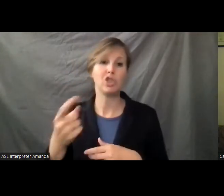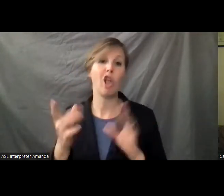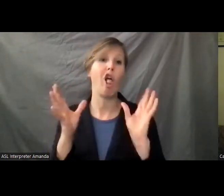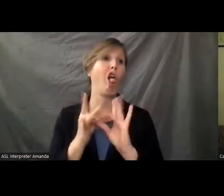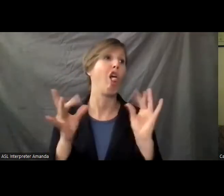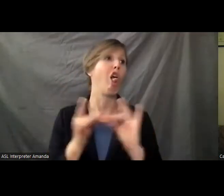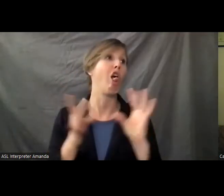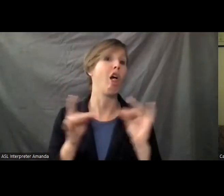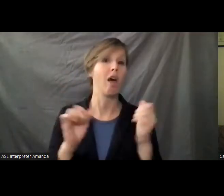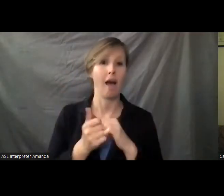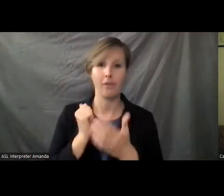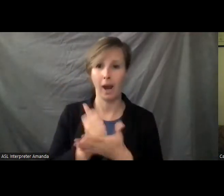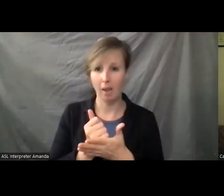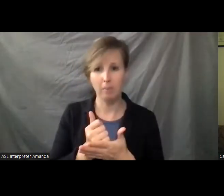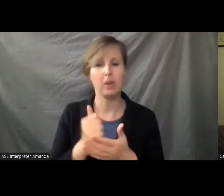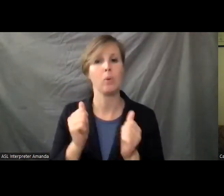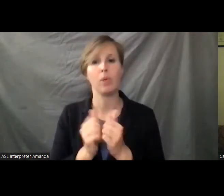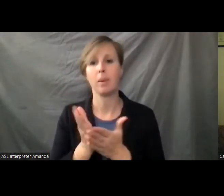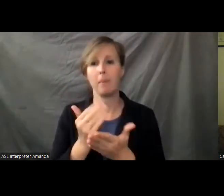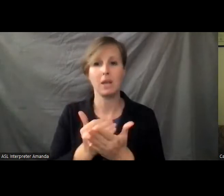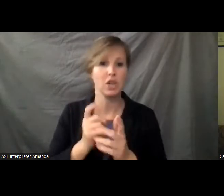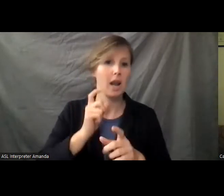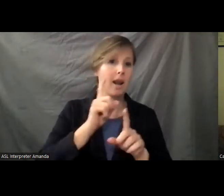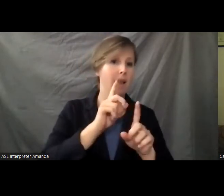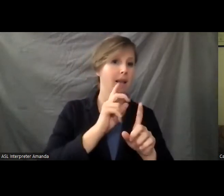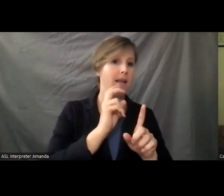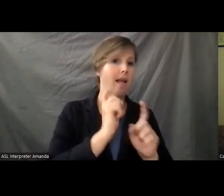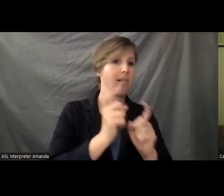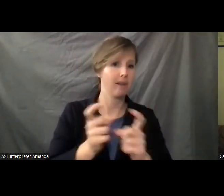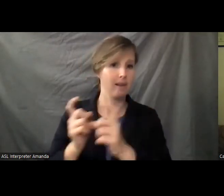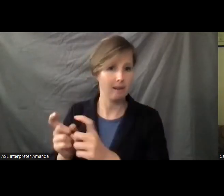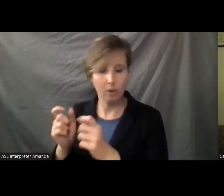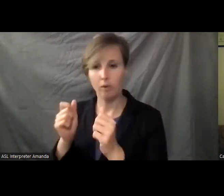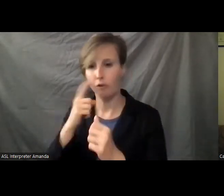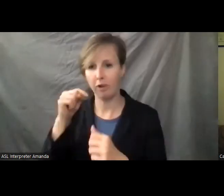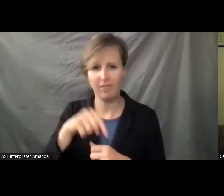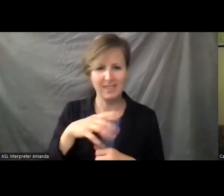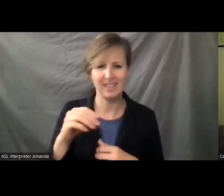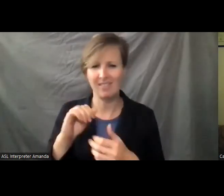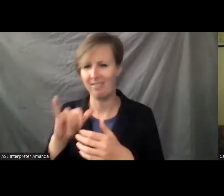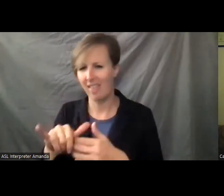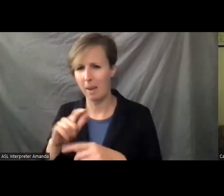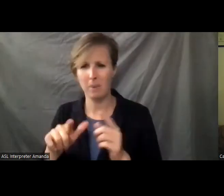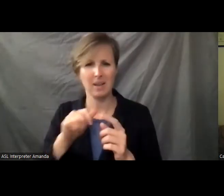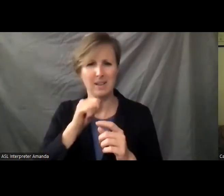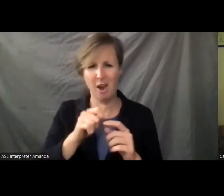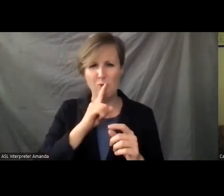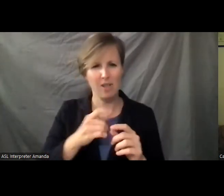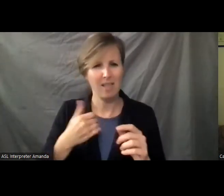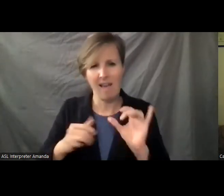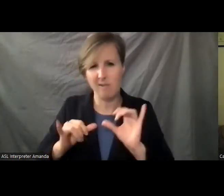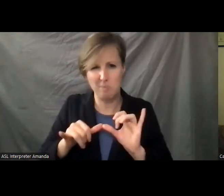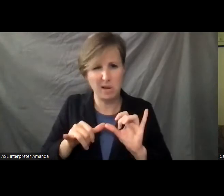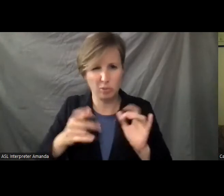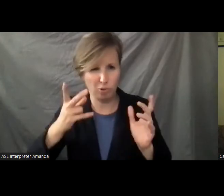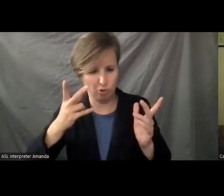helping this and that with the budget allocations of this and that, where it doesn't really translate into measurable progress that we should all be